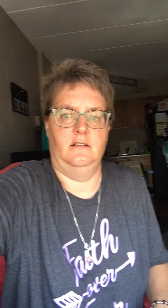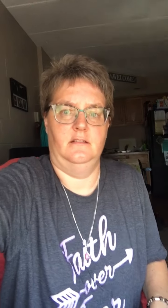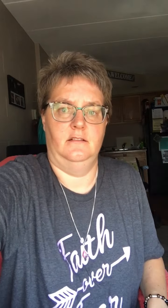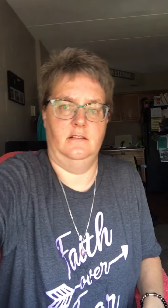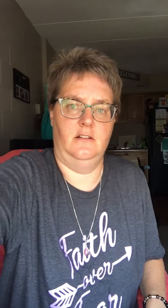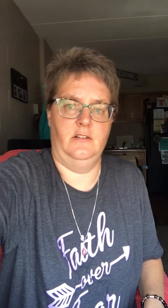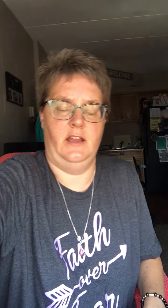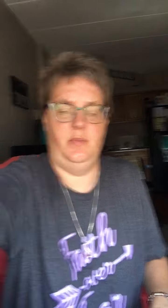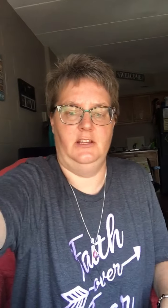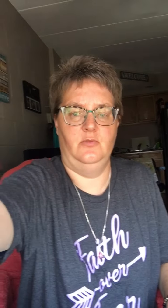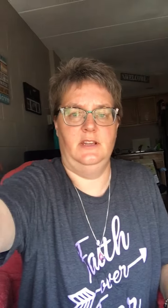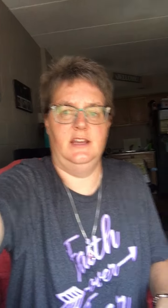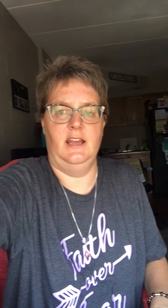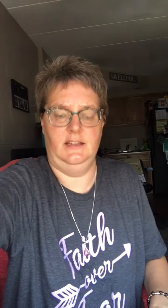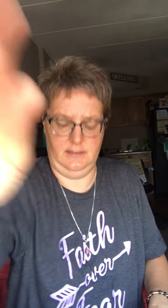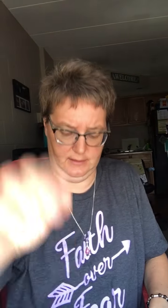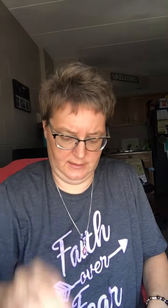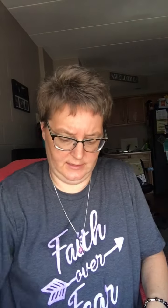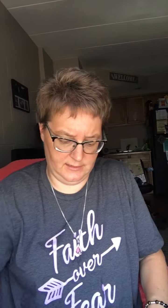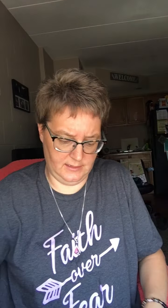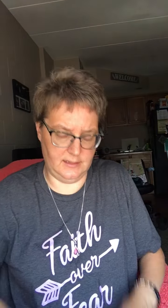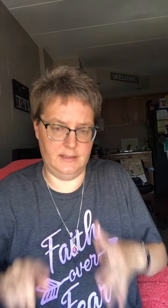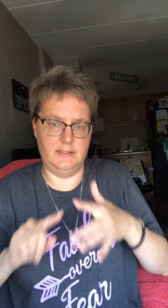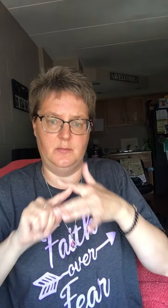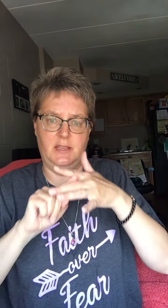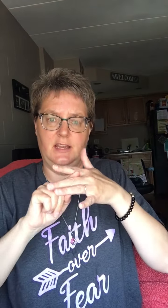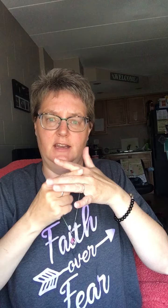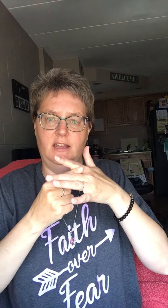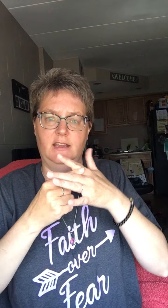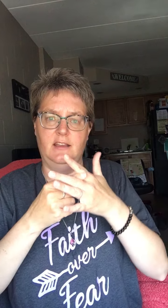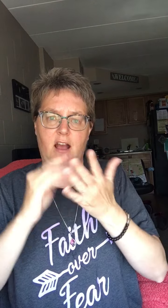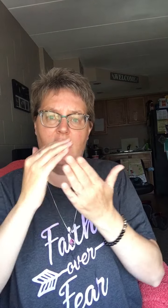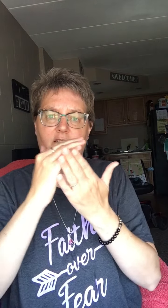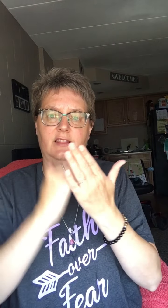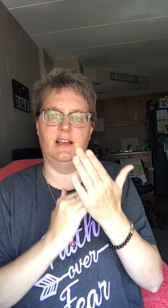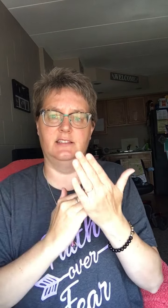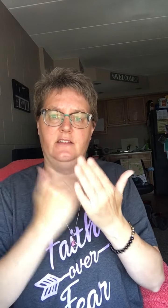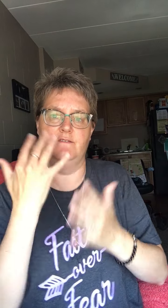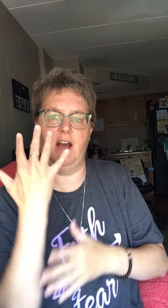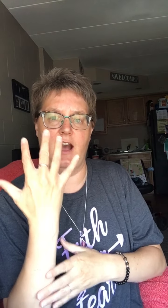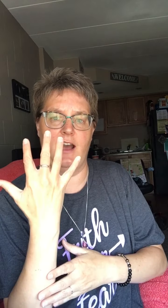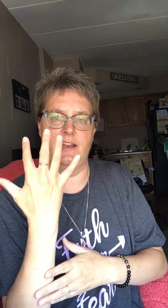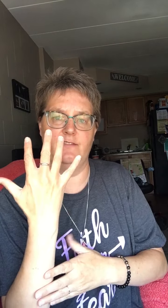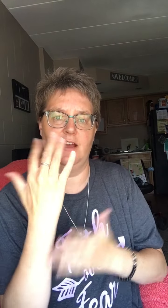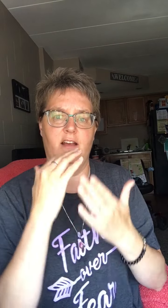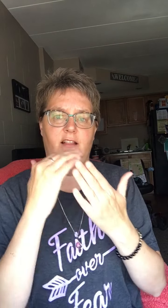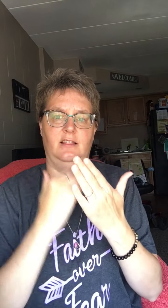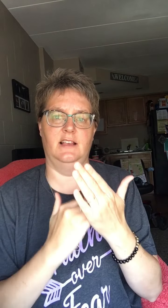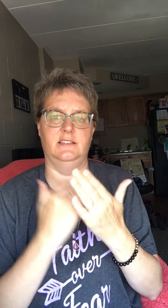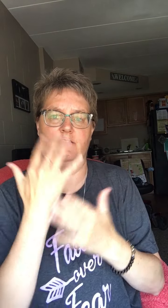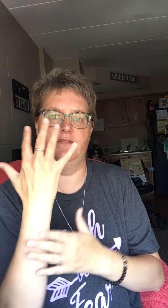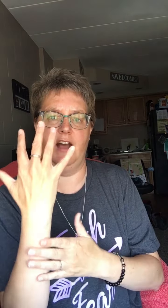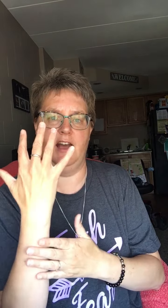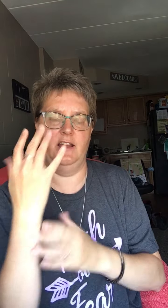Okay, page 28. This is the beginning of Lesson 5. Lesson 5.